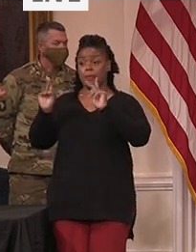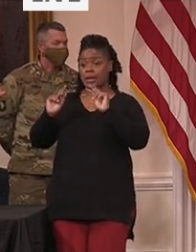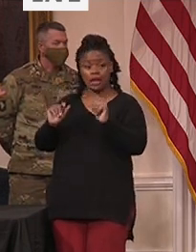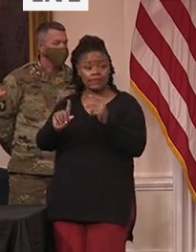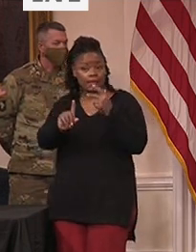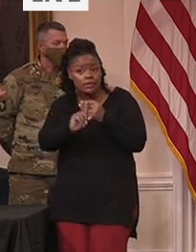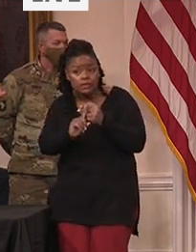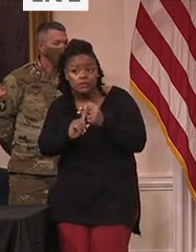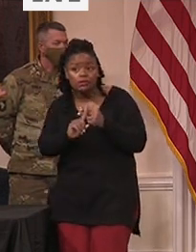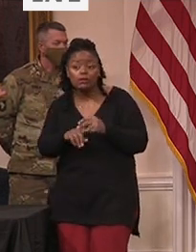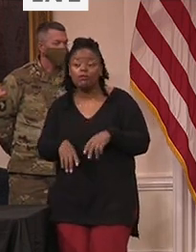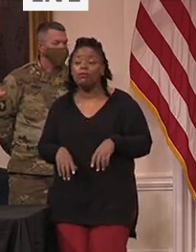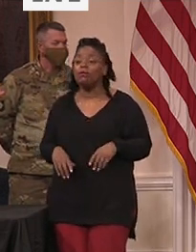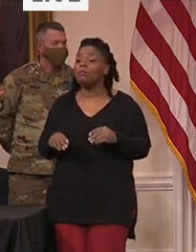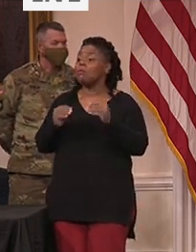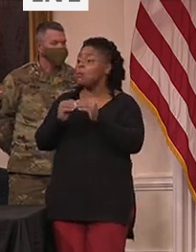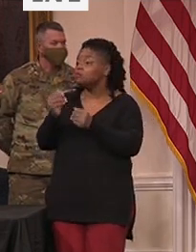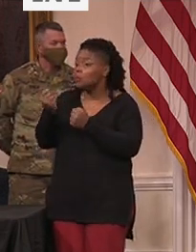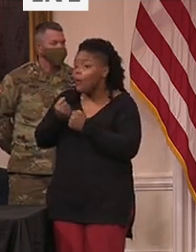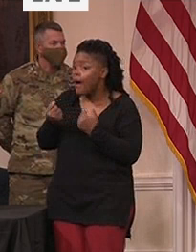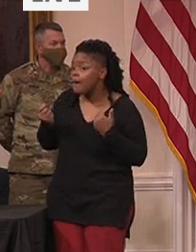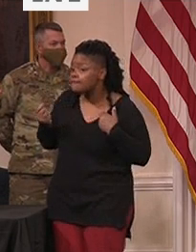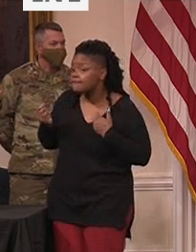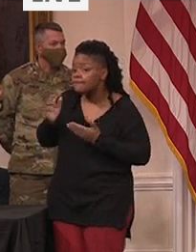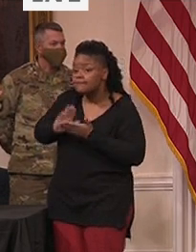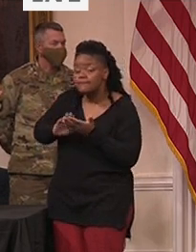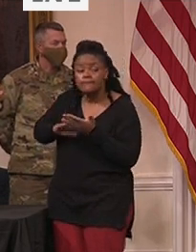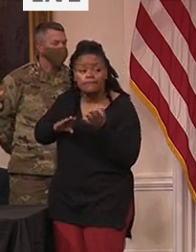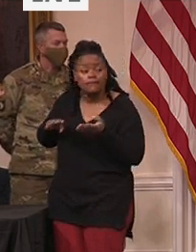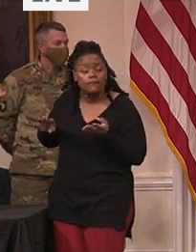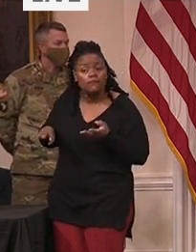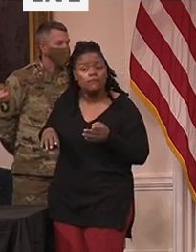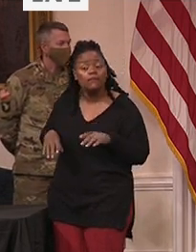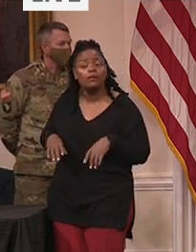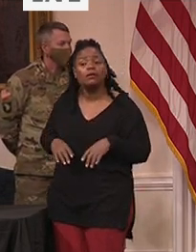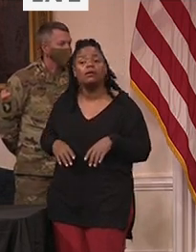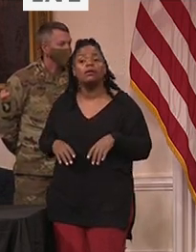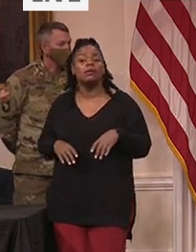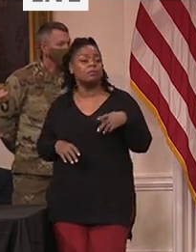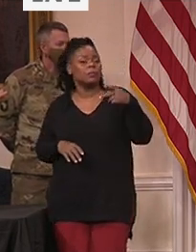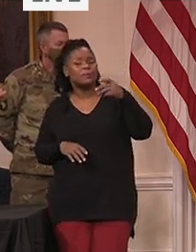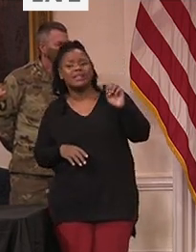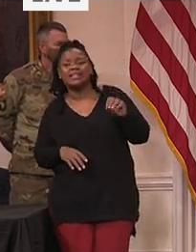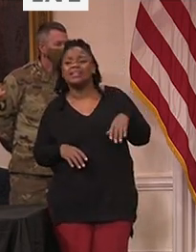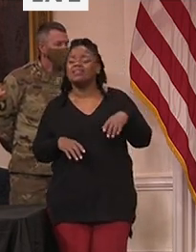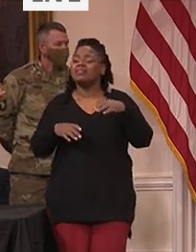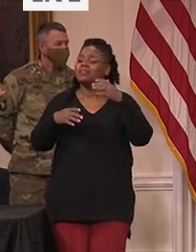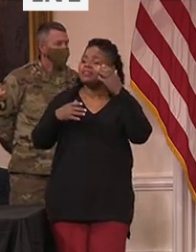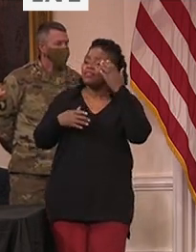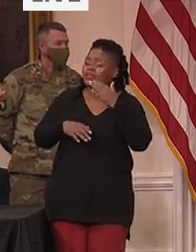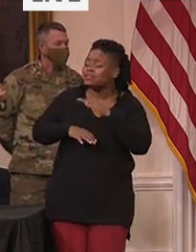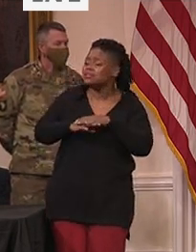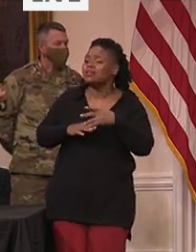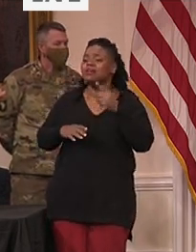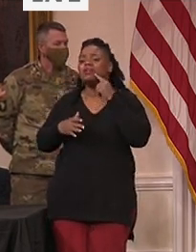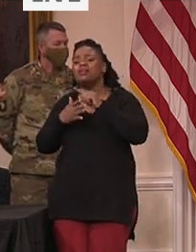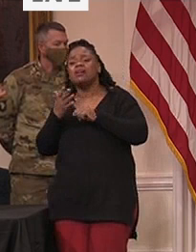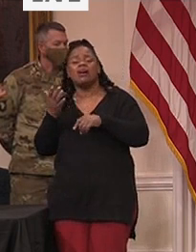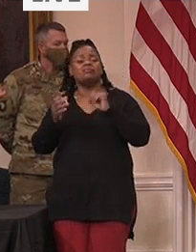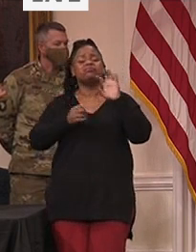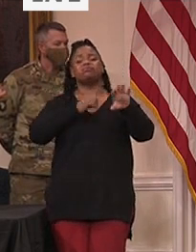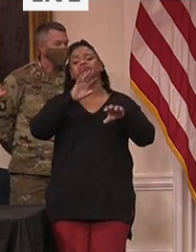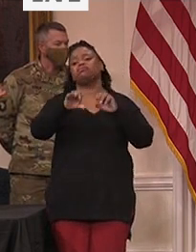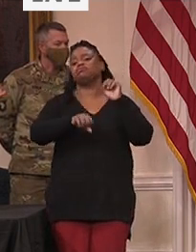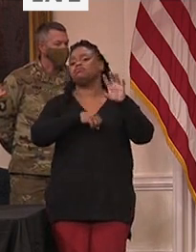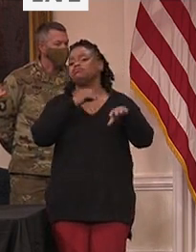logistics support, PPE or whatever we can possibly provide to help them speed up their